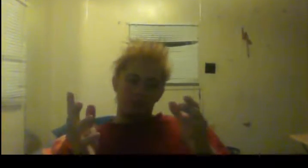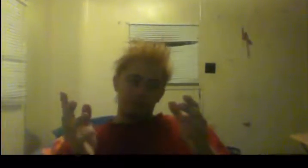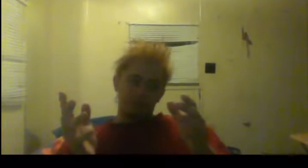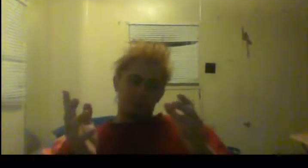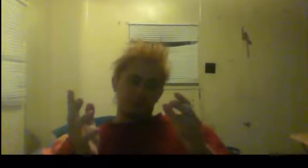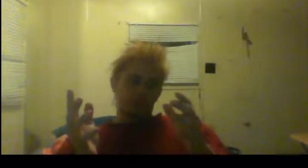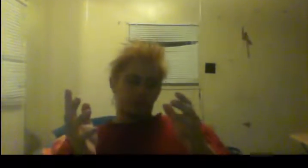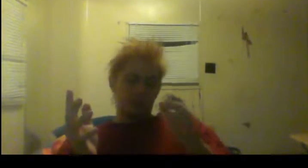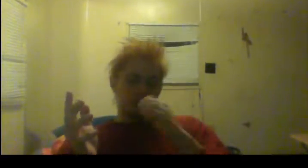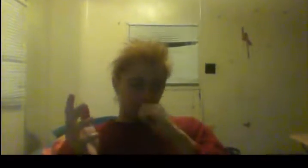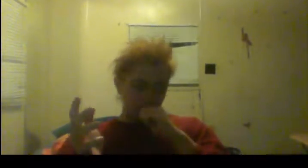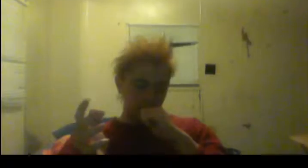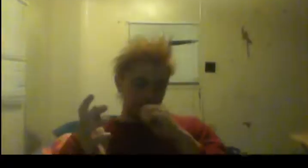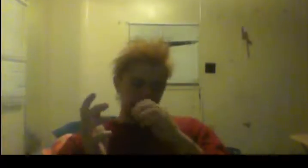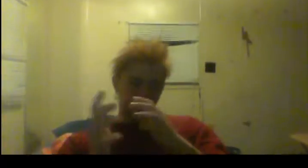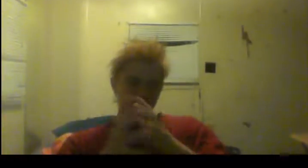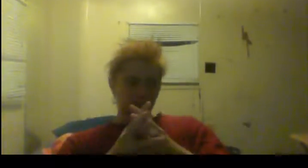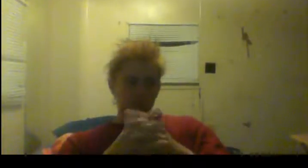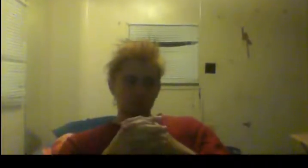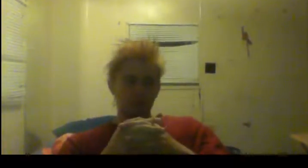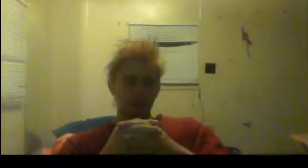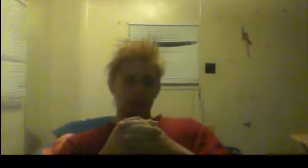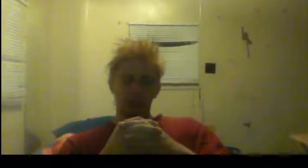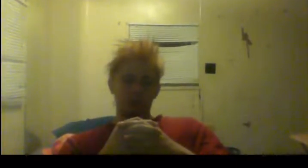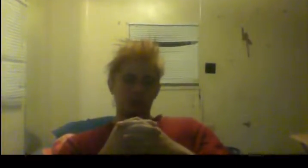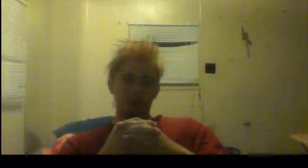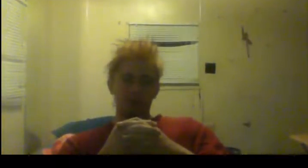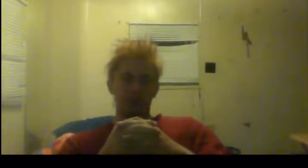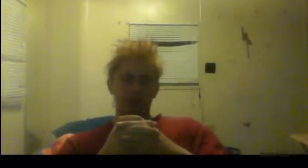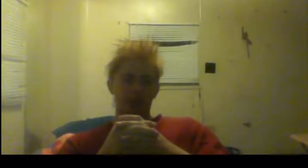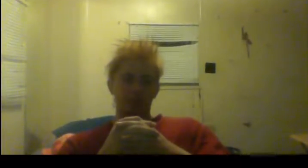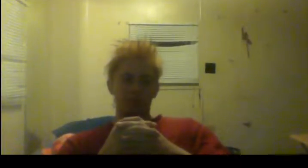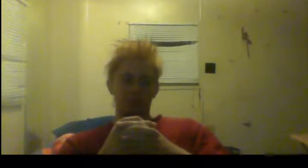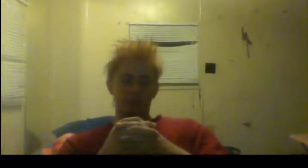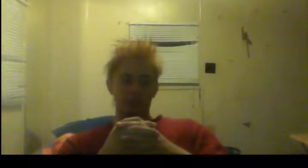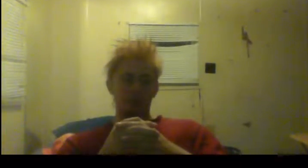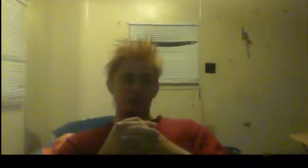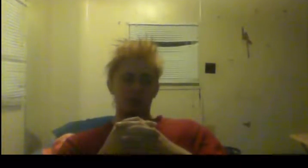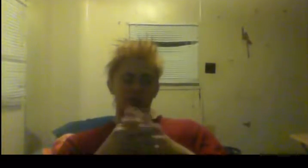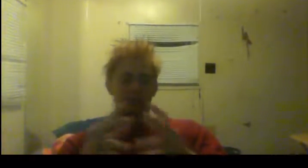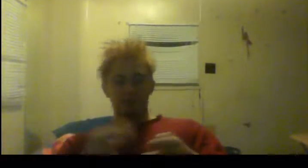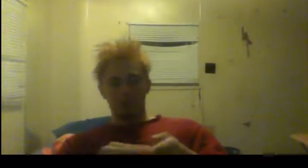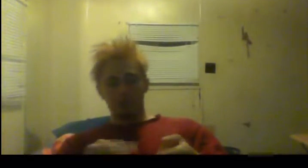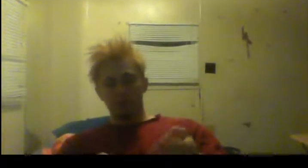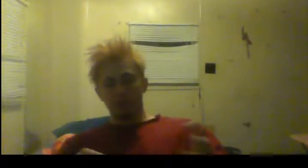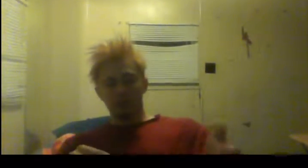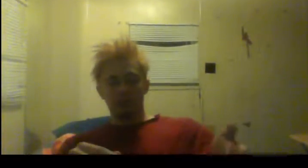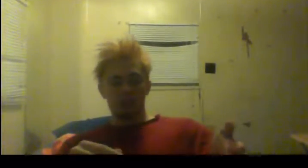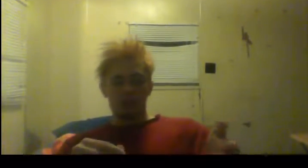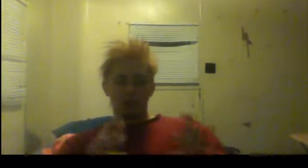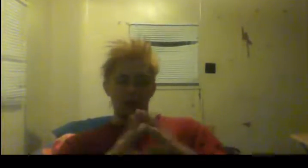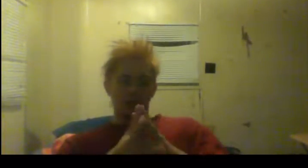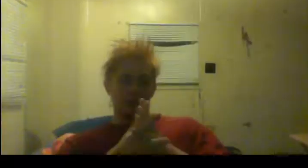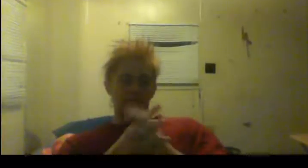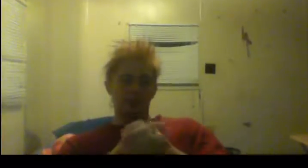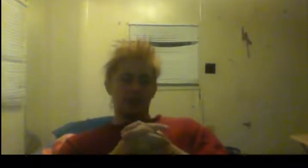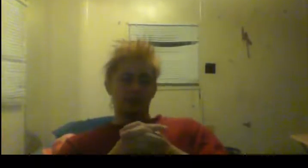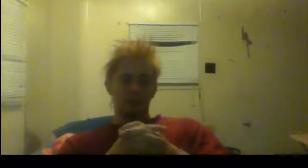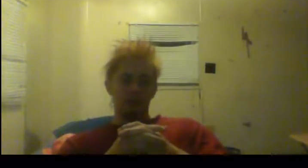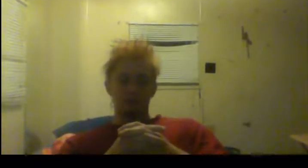don't do everything that everybody tells you. Take bits and pieces and apply it to your